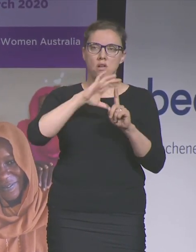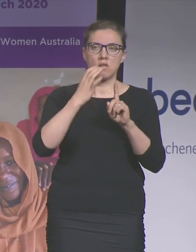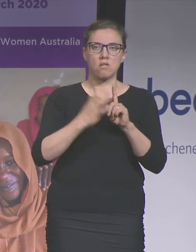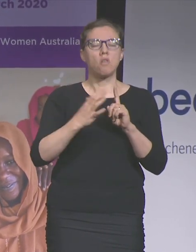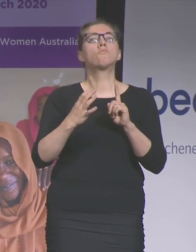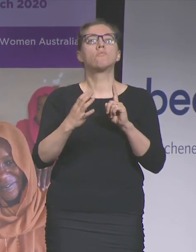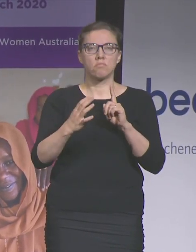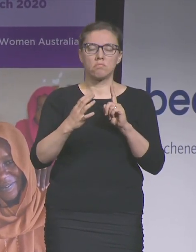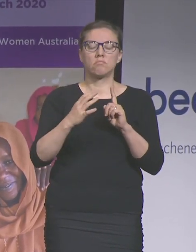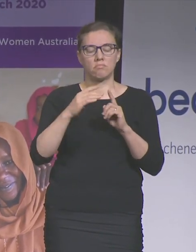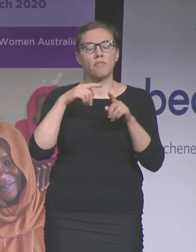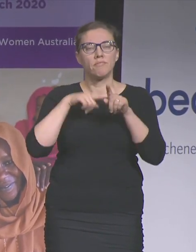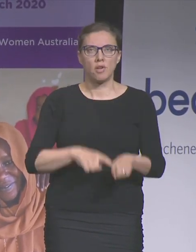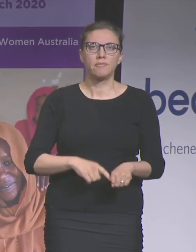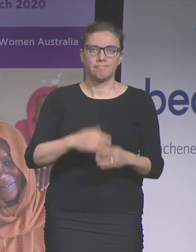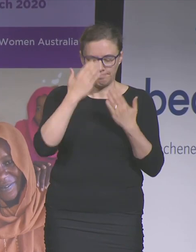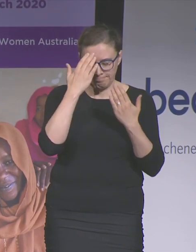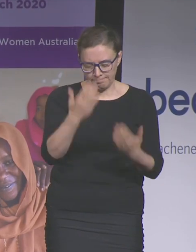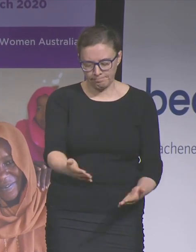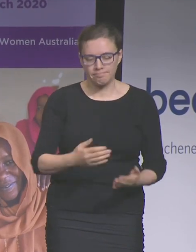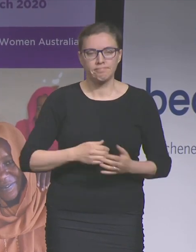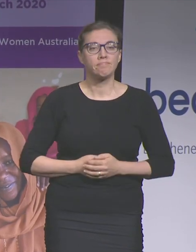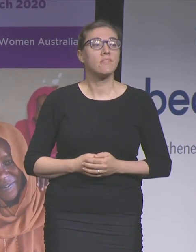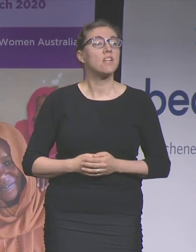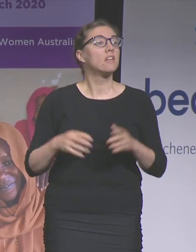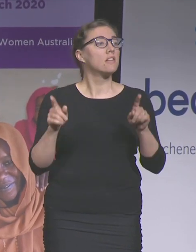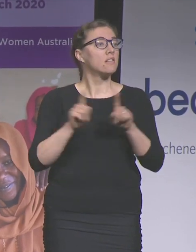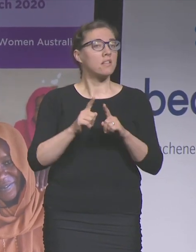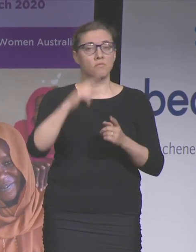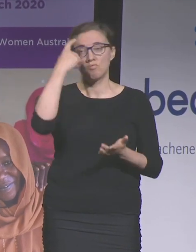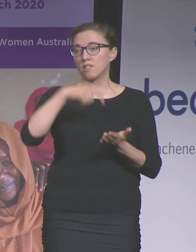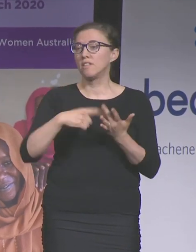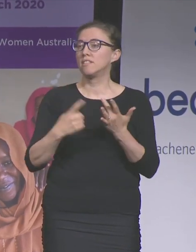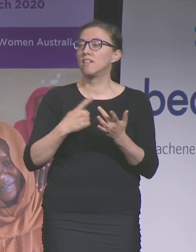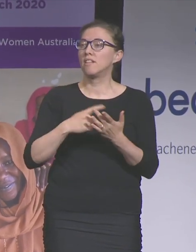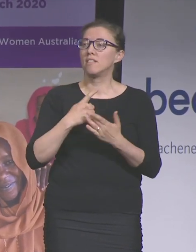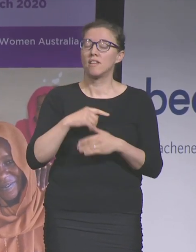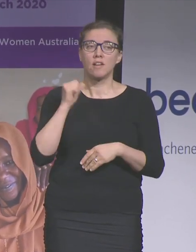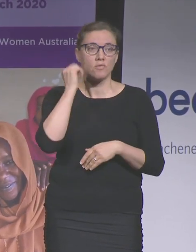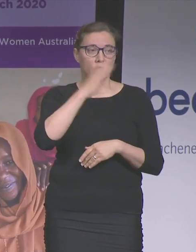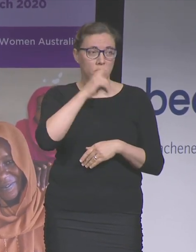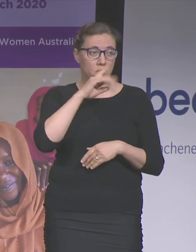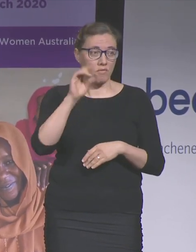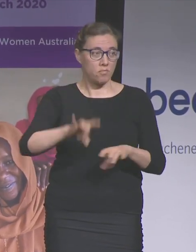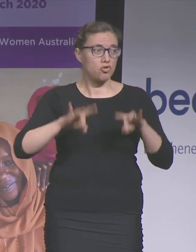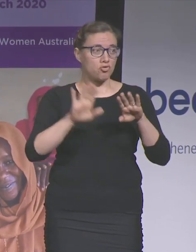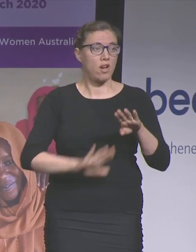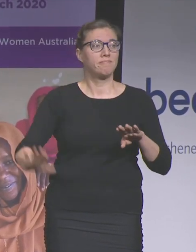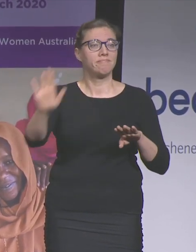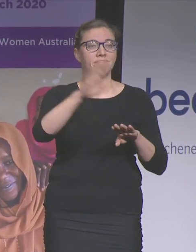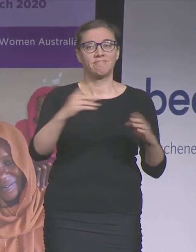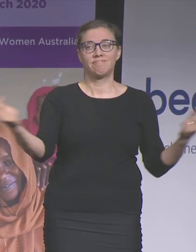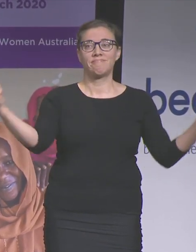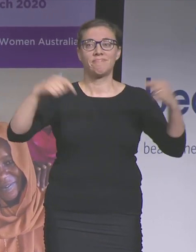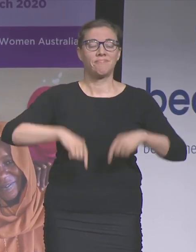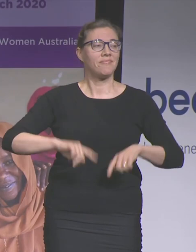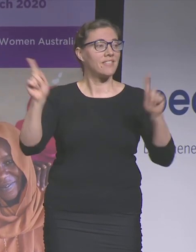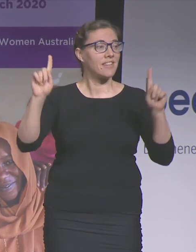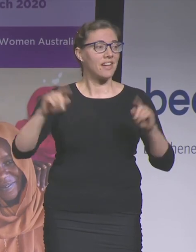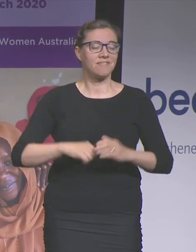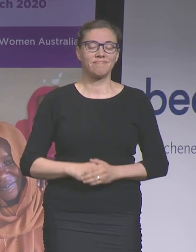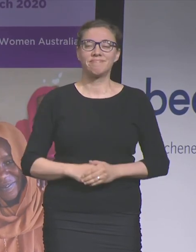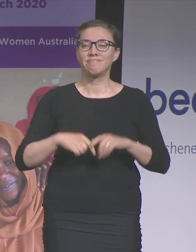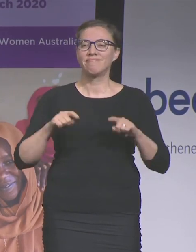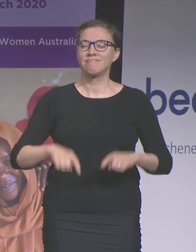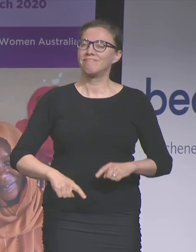Aboriginal people joining us from other areas of Australia. Well as Sonia said we continue to be the biggest IWD